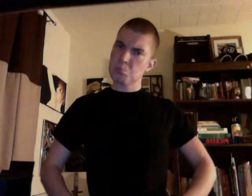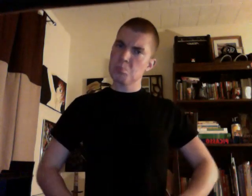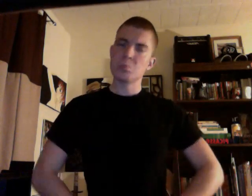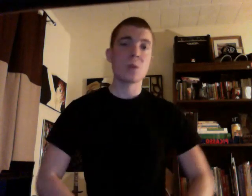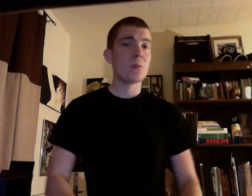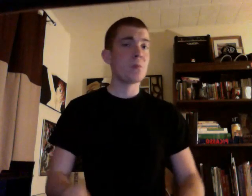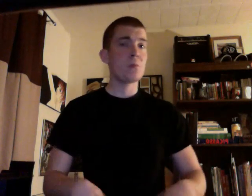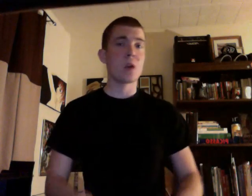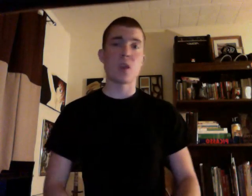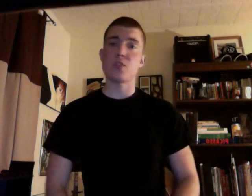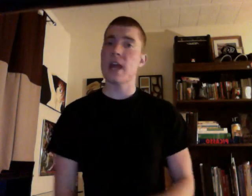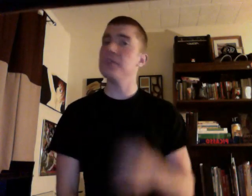put on a dress,